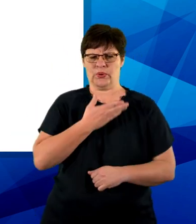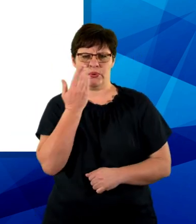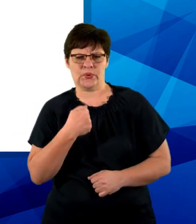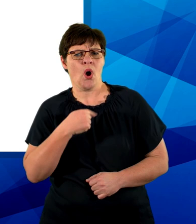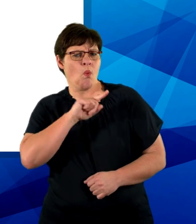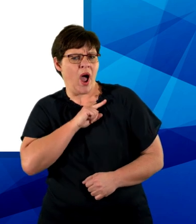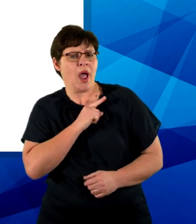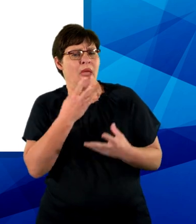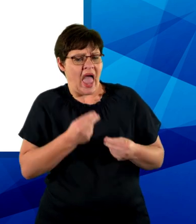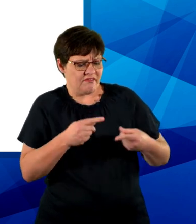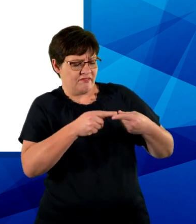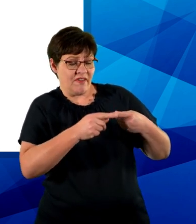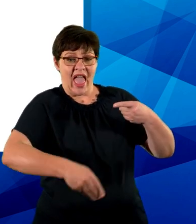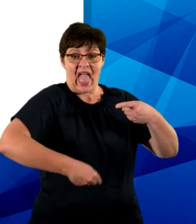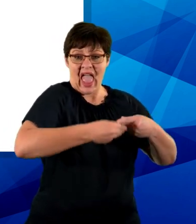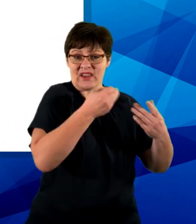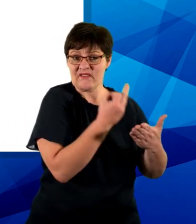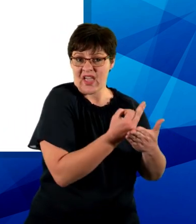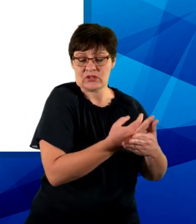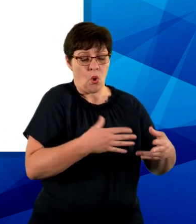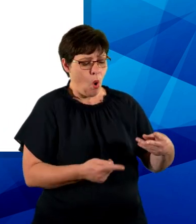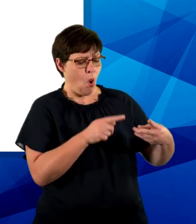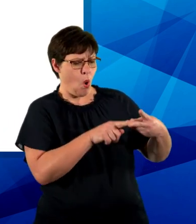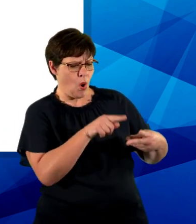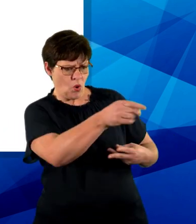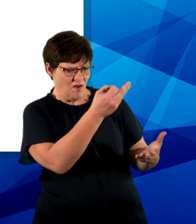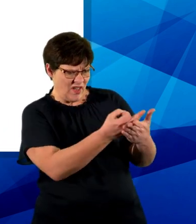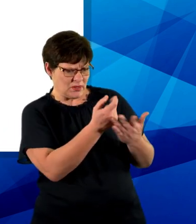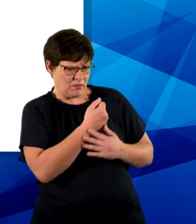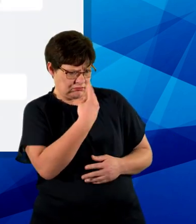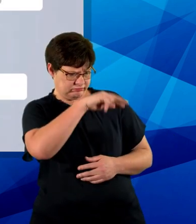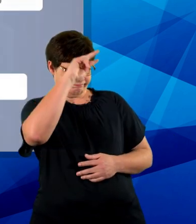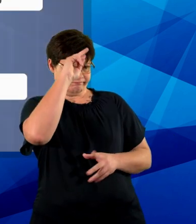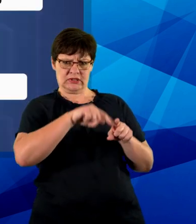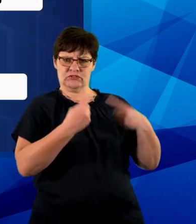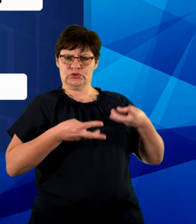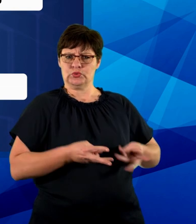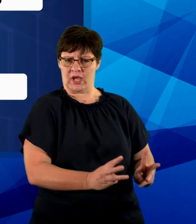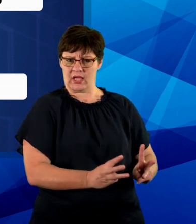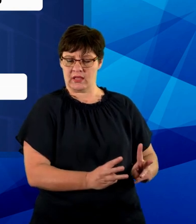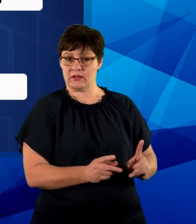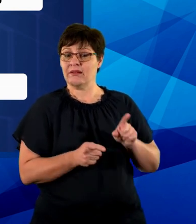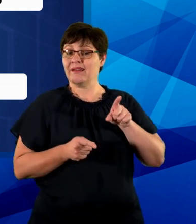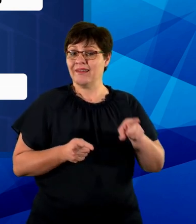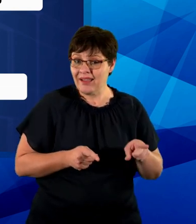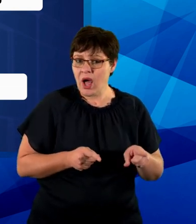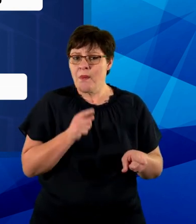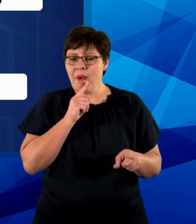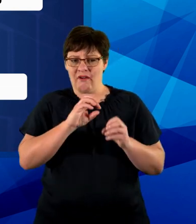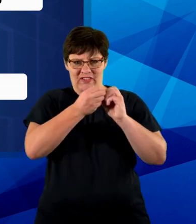facts or because they interpret facts differently. To compensate for this possibility you can make your